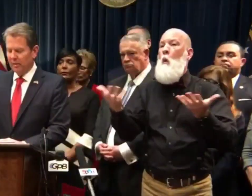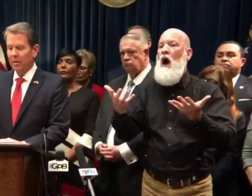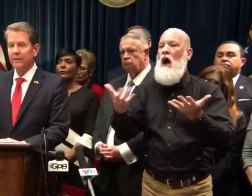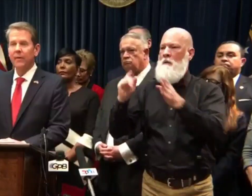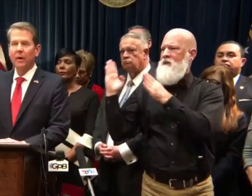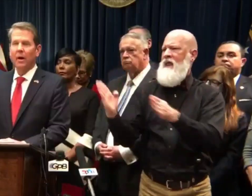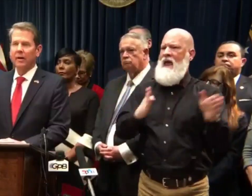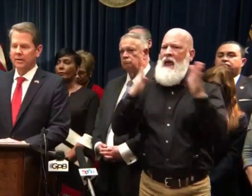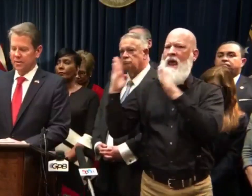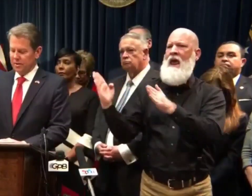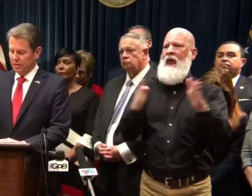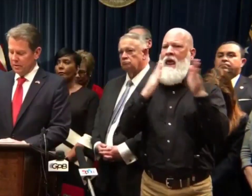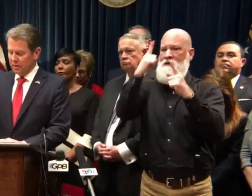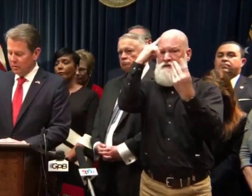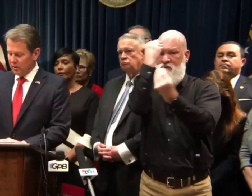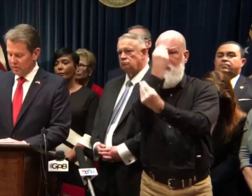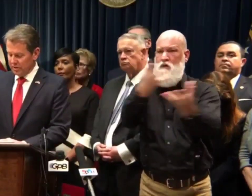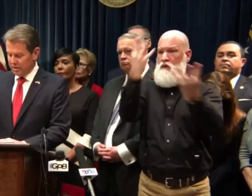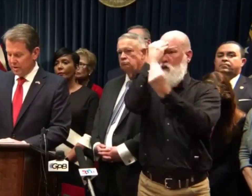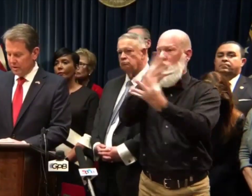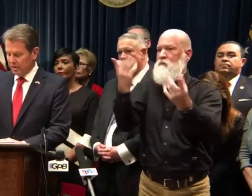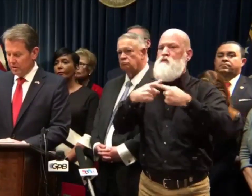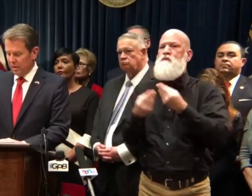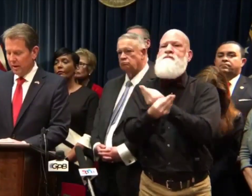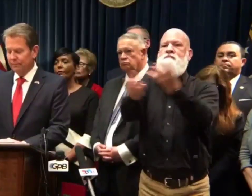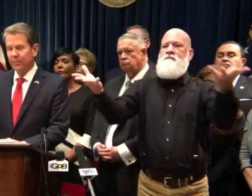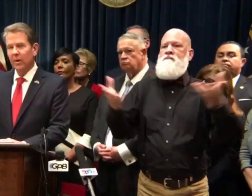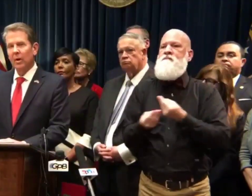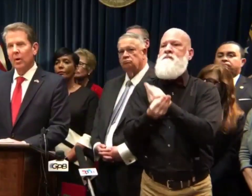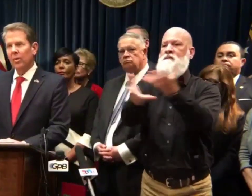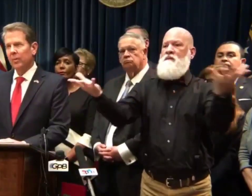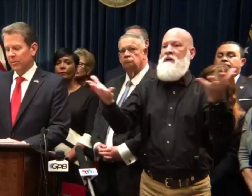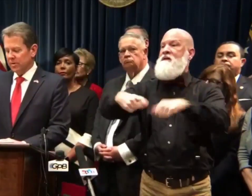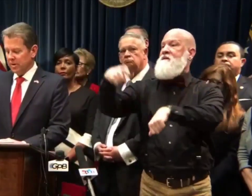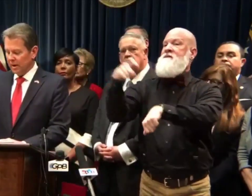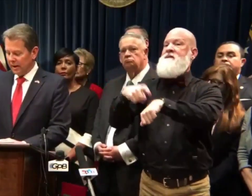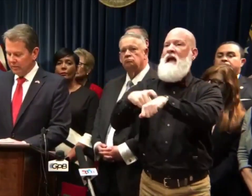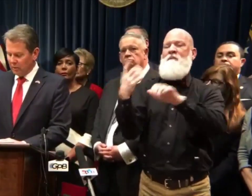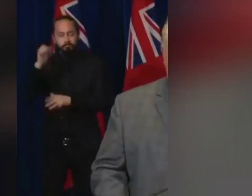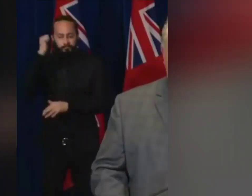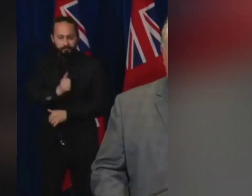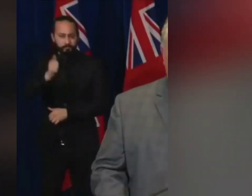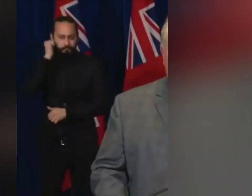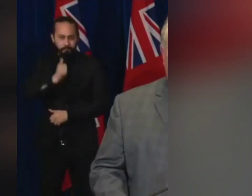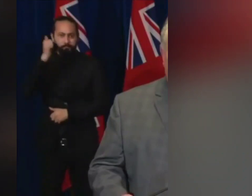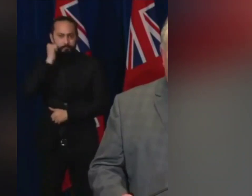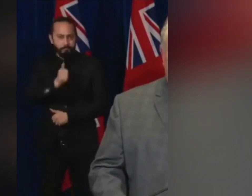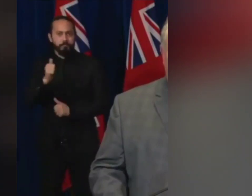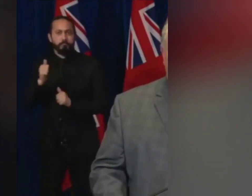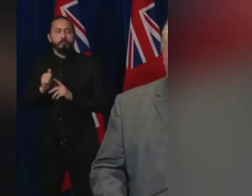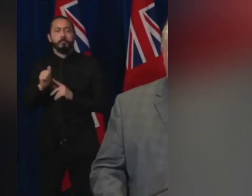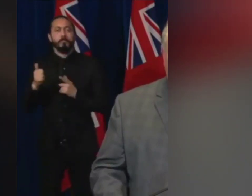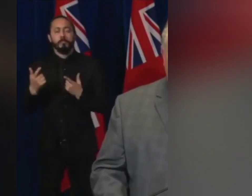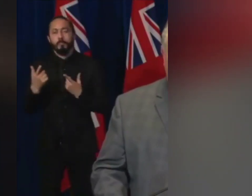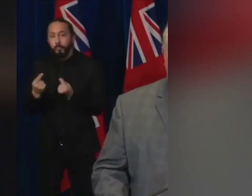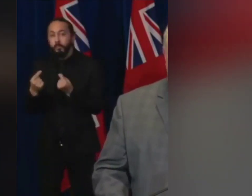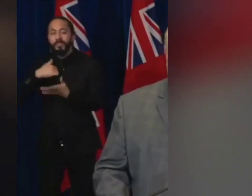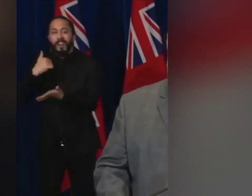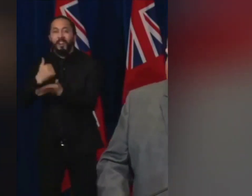when you got a shoe ready to ride? What you gon' do when you people gon' die? What you gon' do when it's time to slide? Broke as fuck, down on full my ass, had the lowest